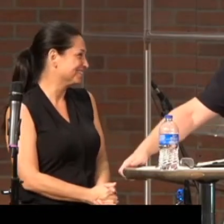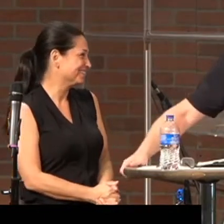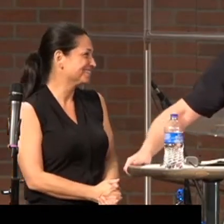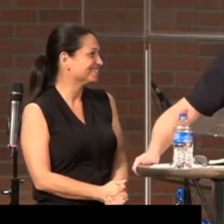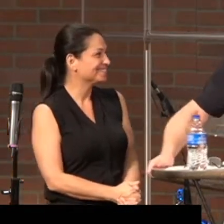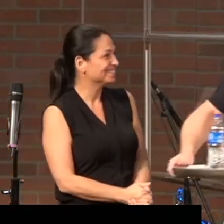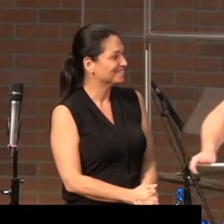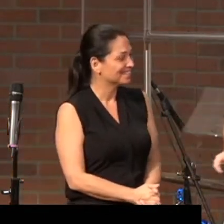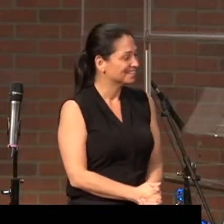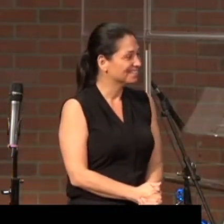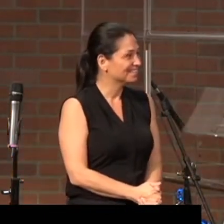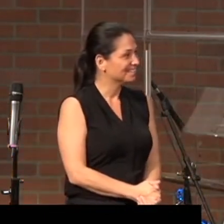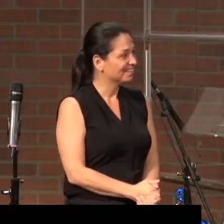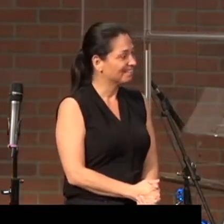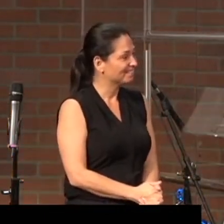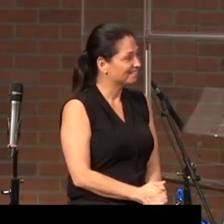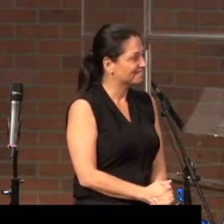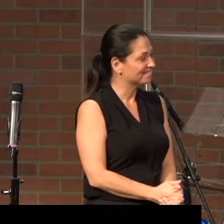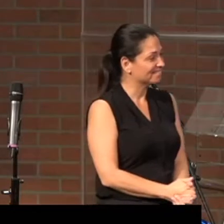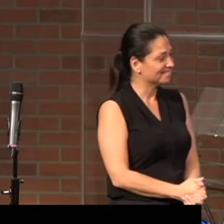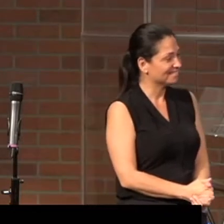to do this. I'm move this over here.